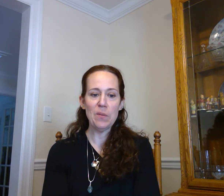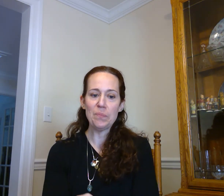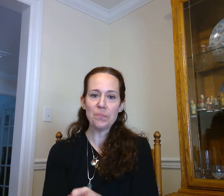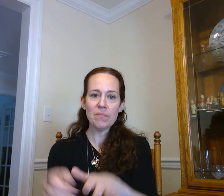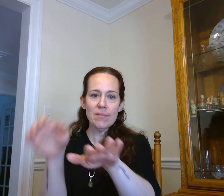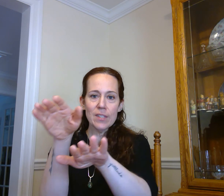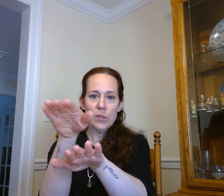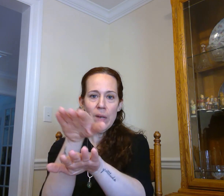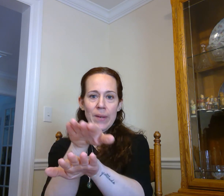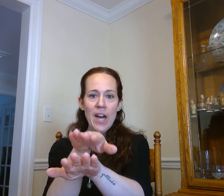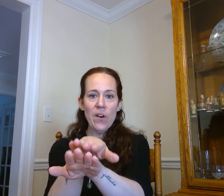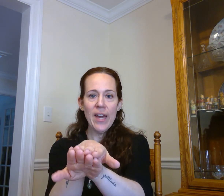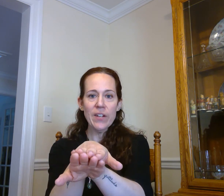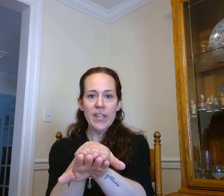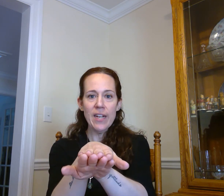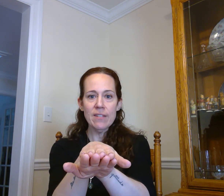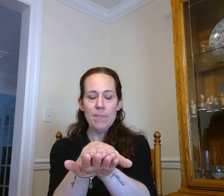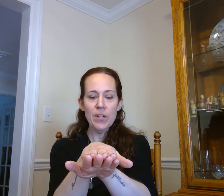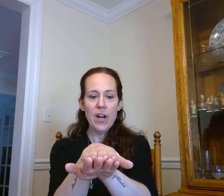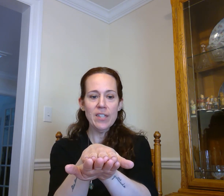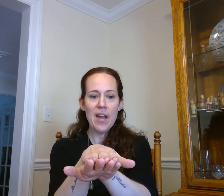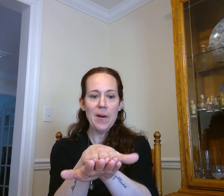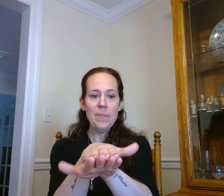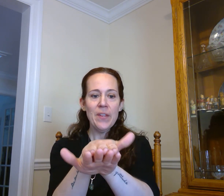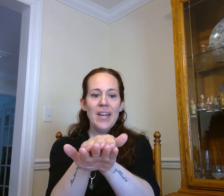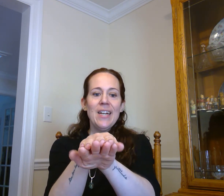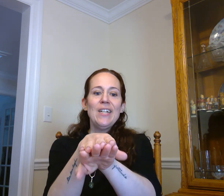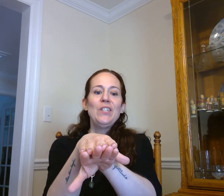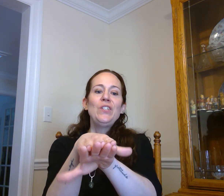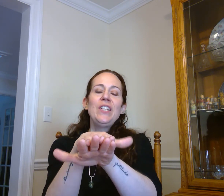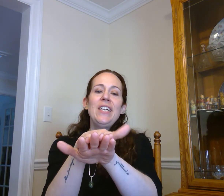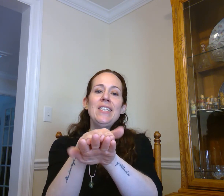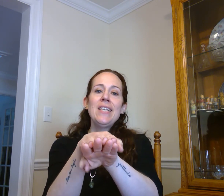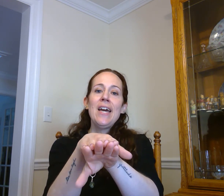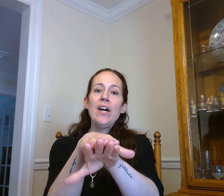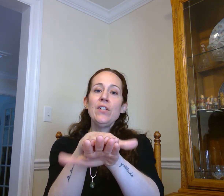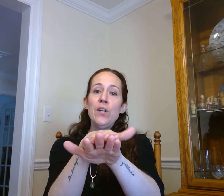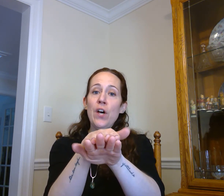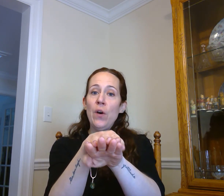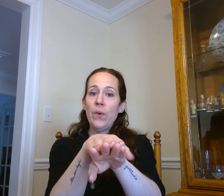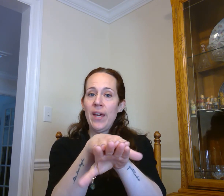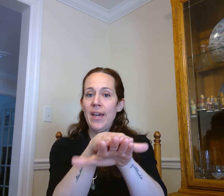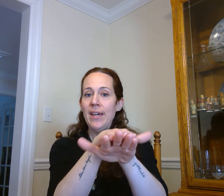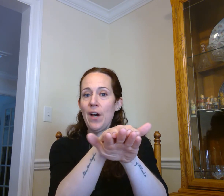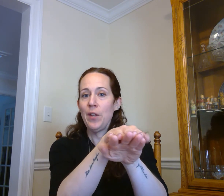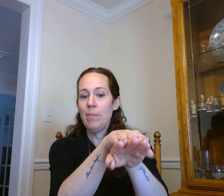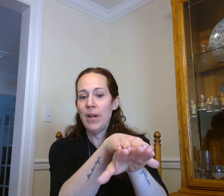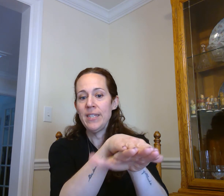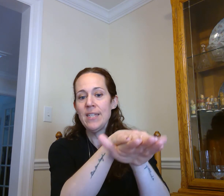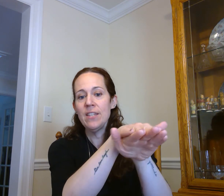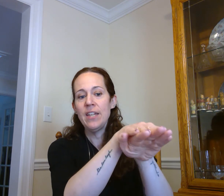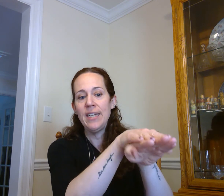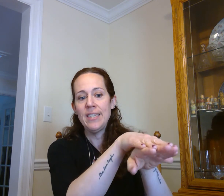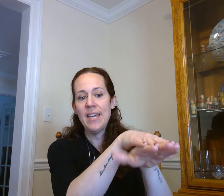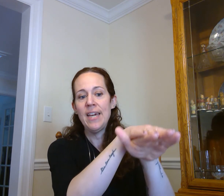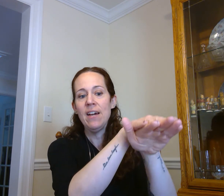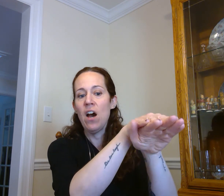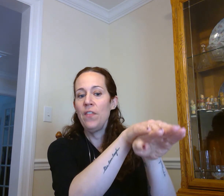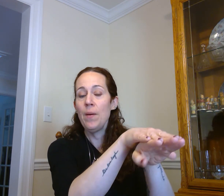so here we go get your lady on top of your crocodile she sailed away on a bright and sunny day on the